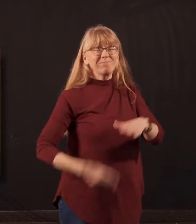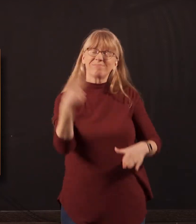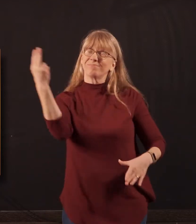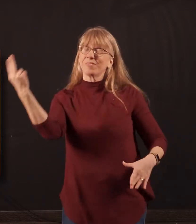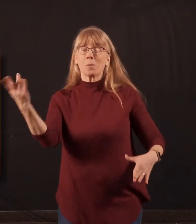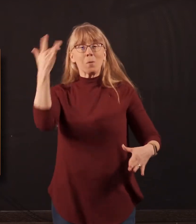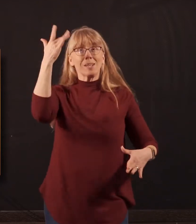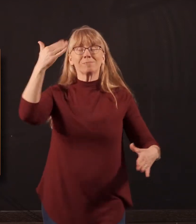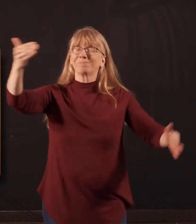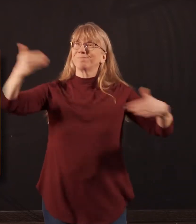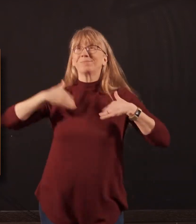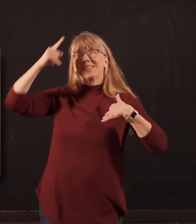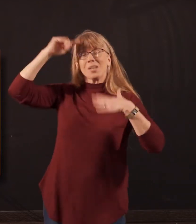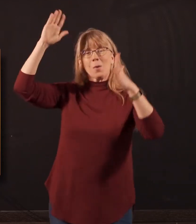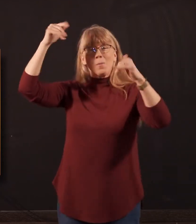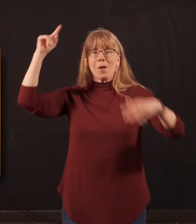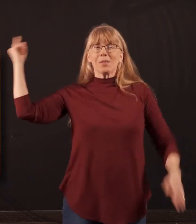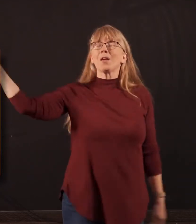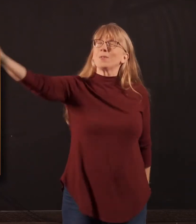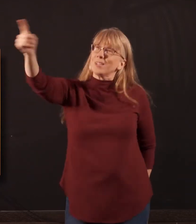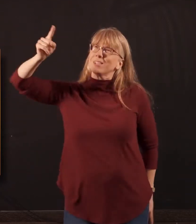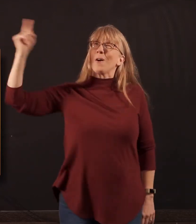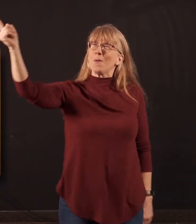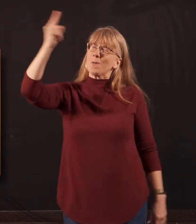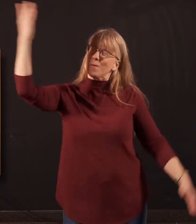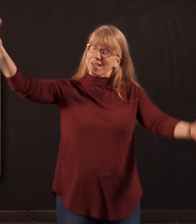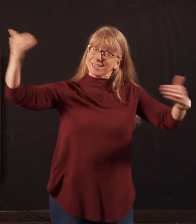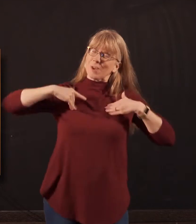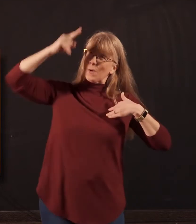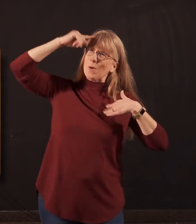up. There is hope. There is always hope.